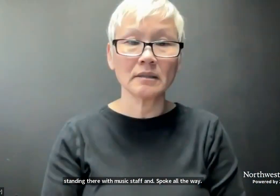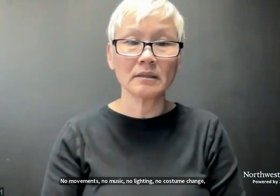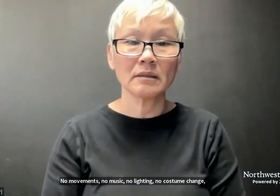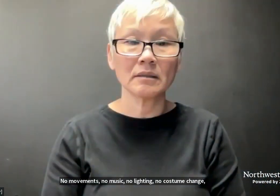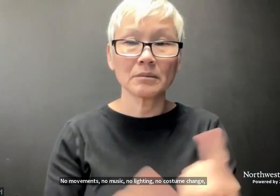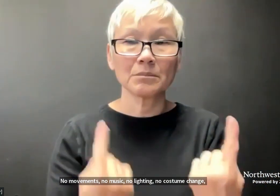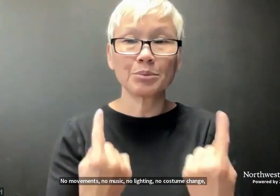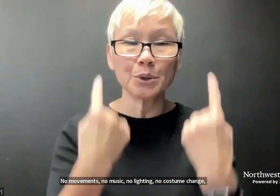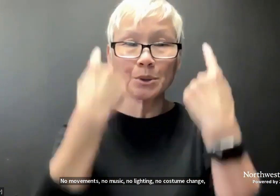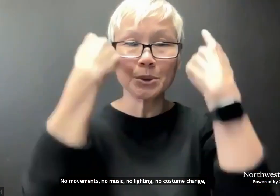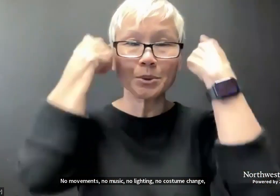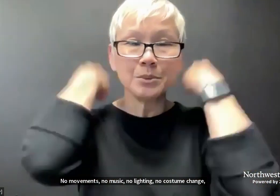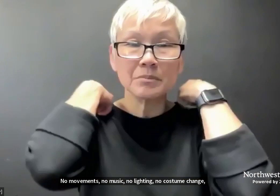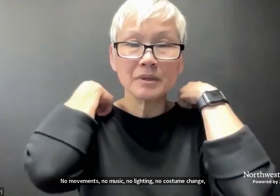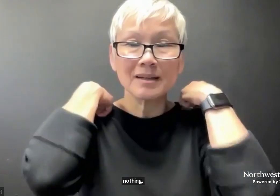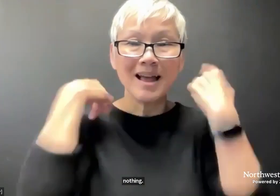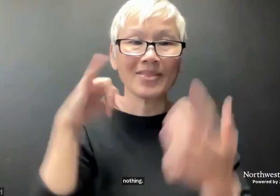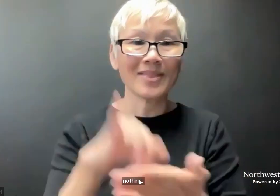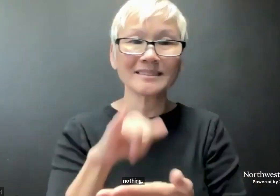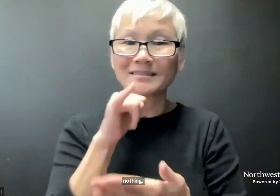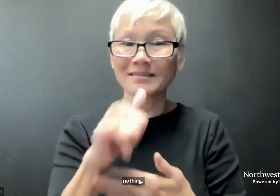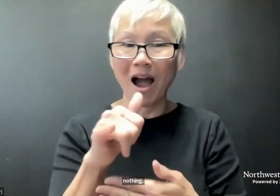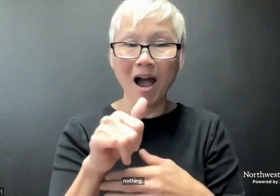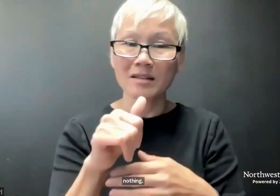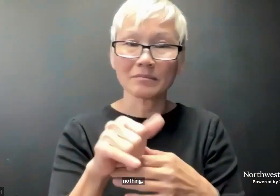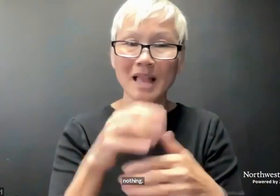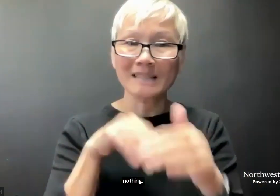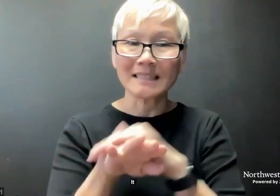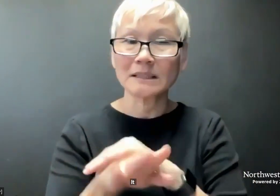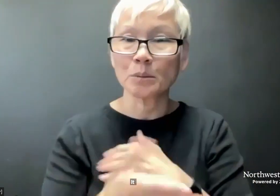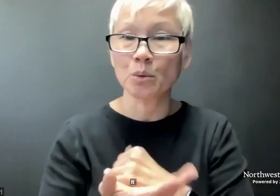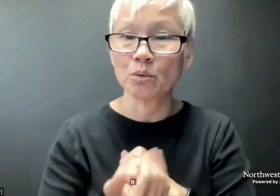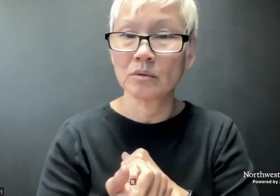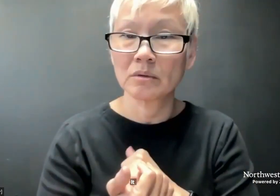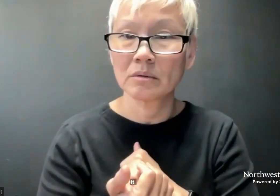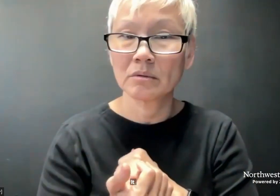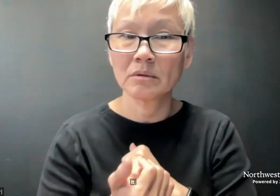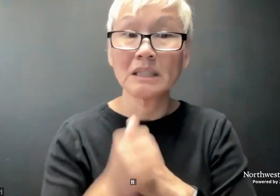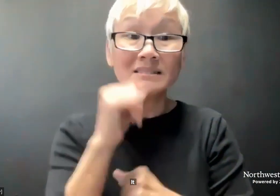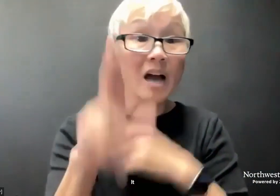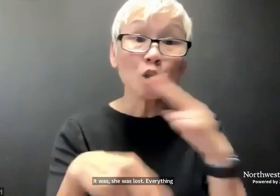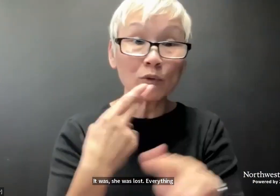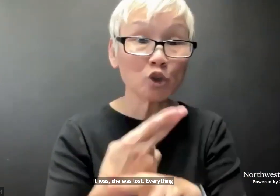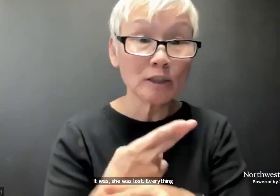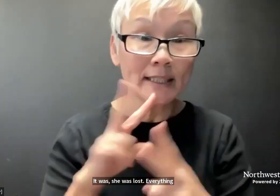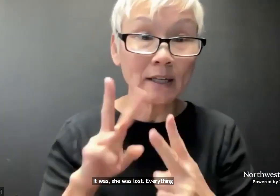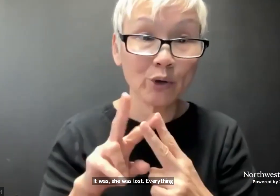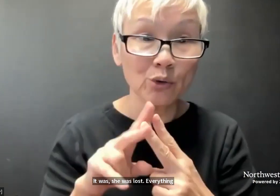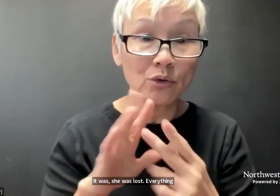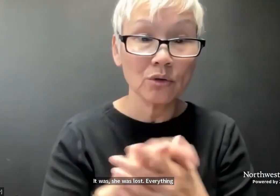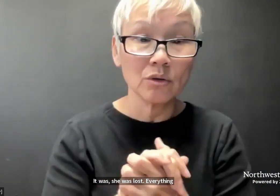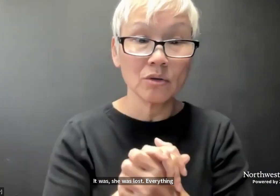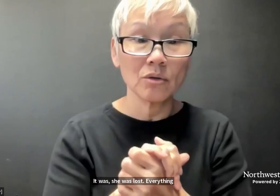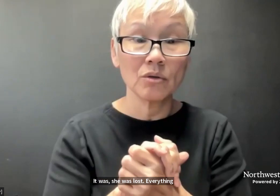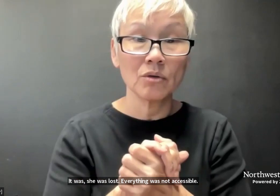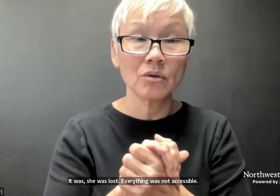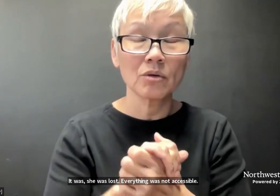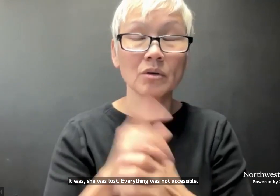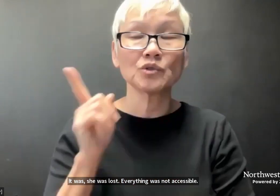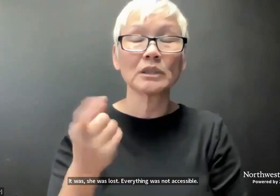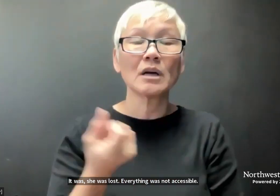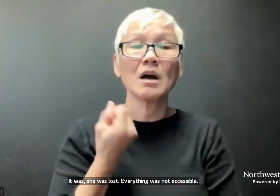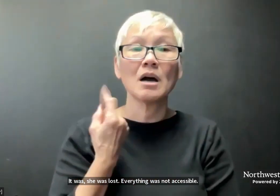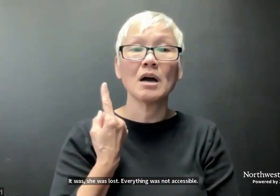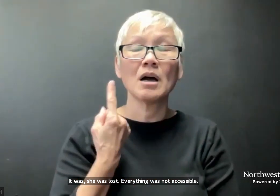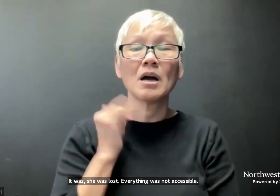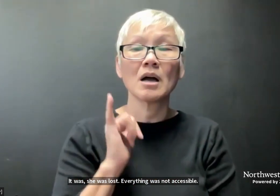It was, she was lost. Everything was not accessible, not universal.